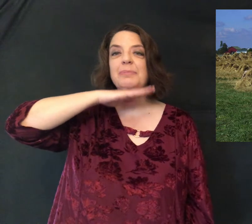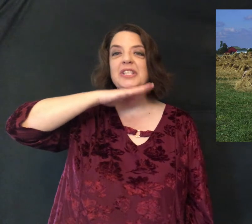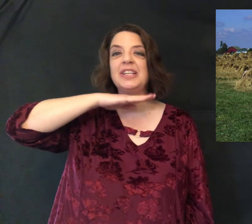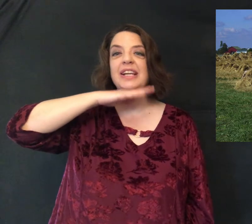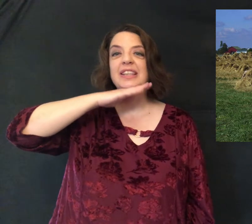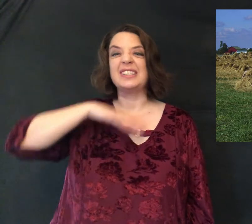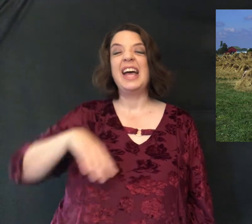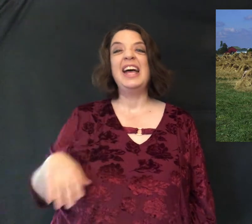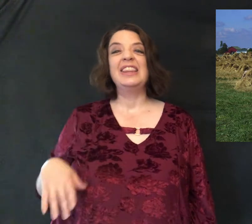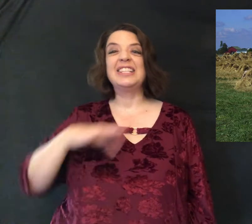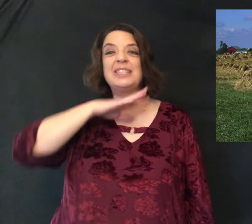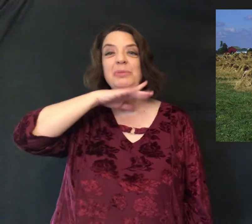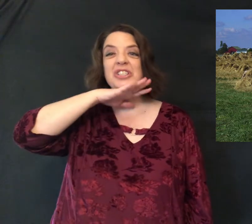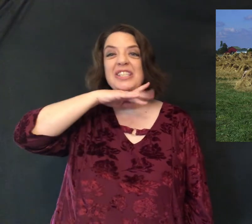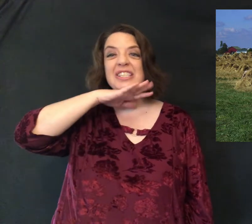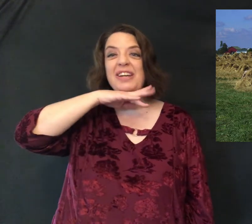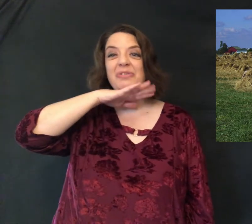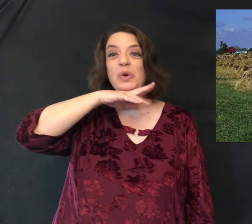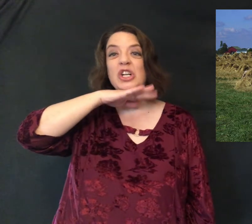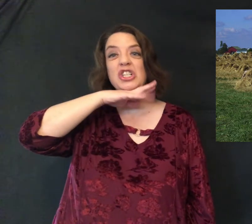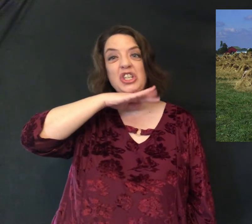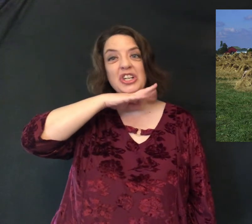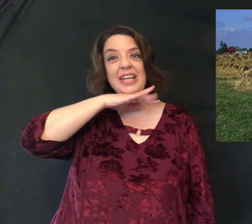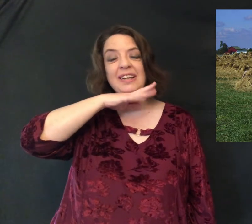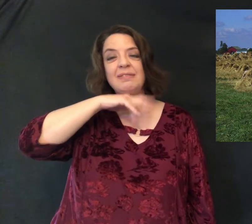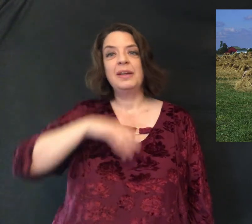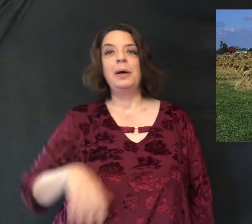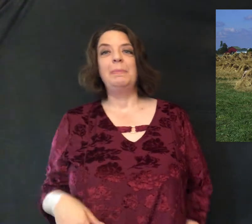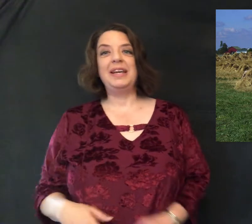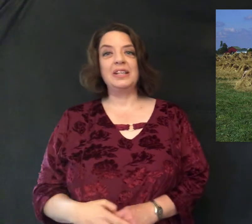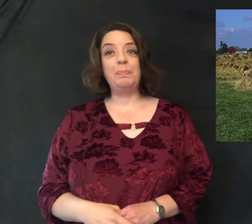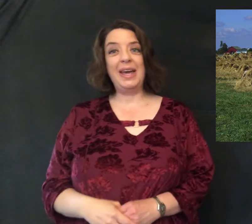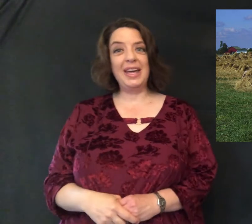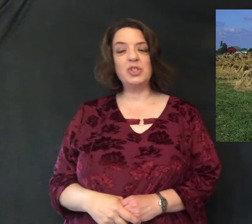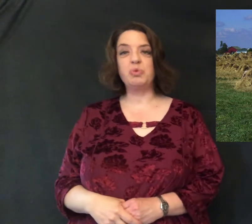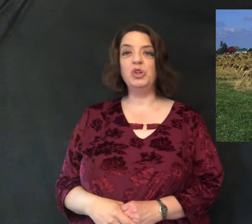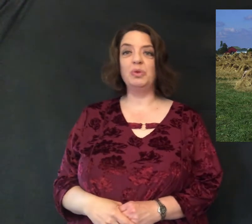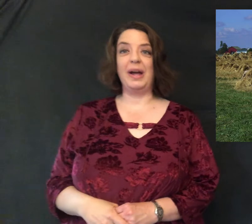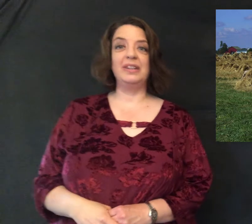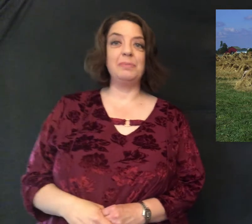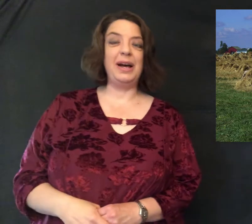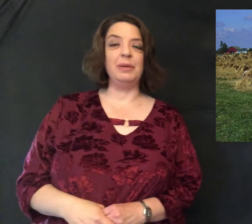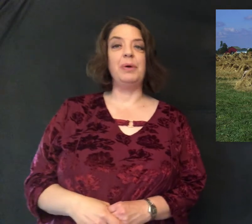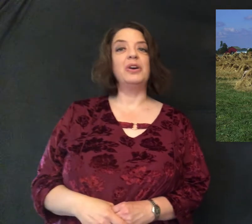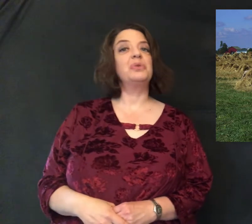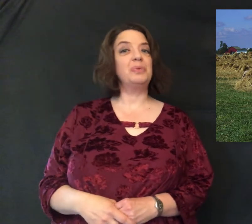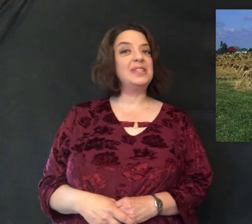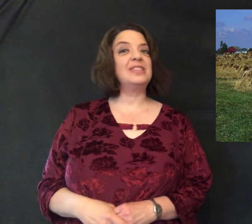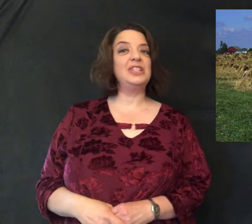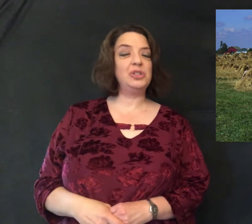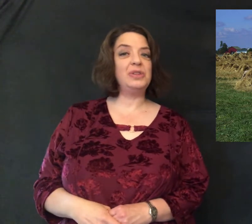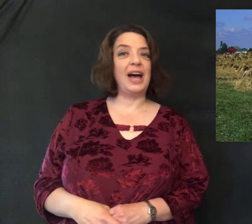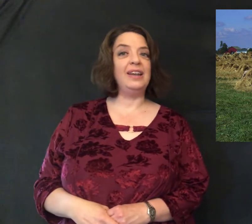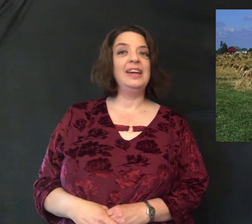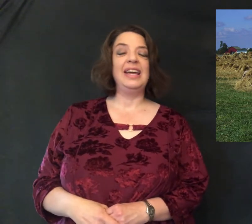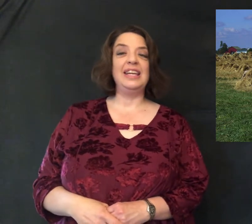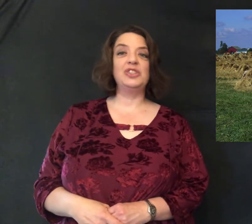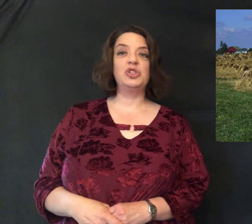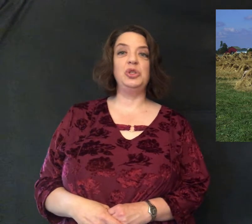my chin like this that's similar to the sign for dirty because pigs roll around in the mud part of the reason they do that is to